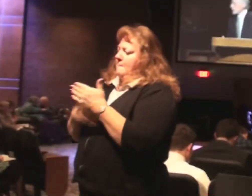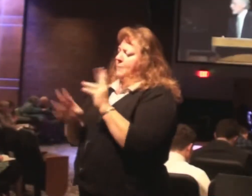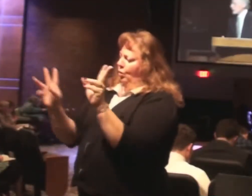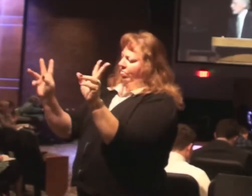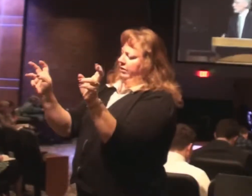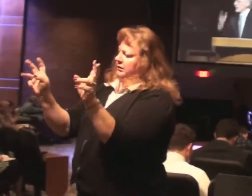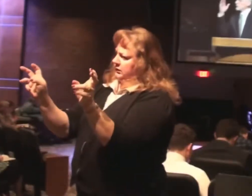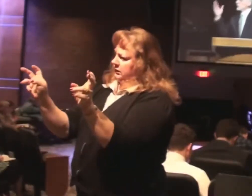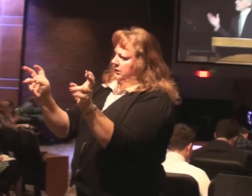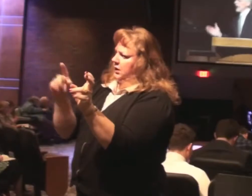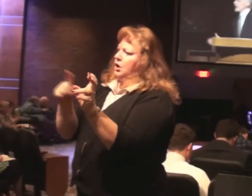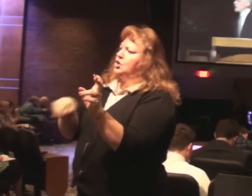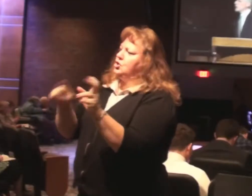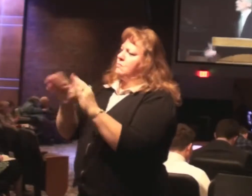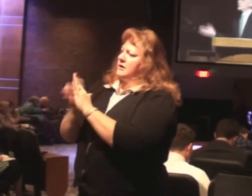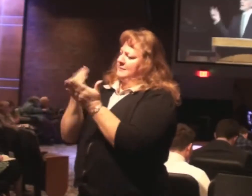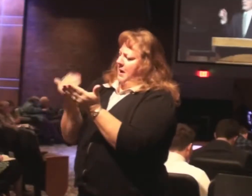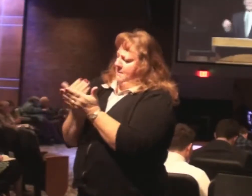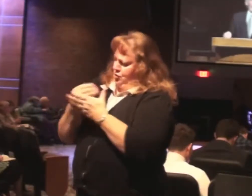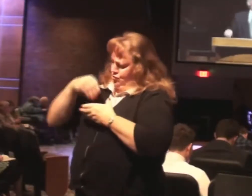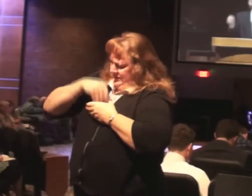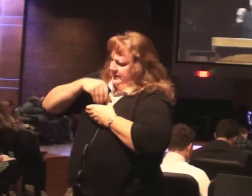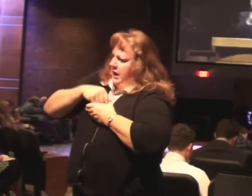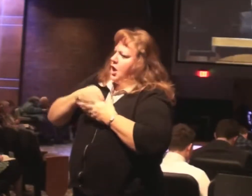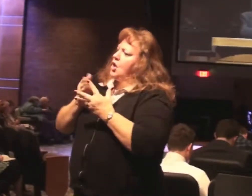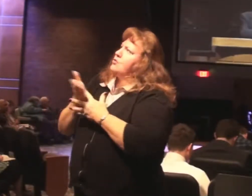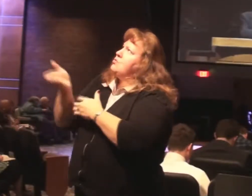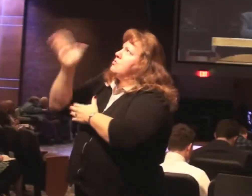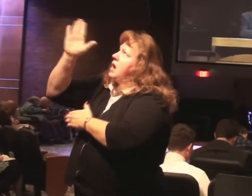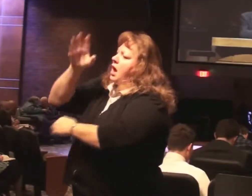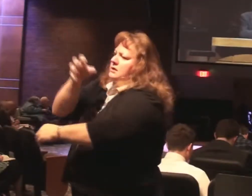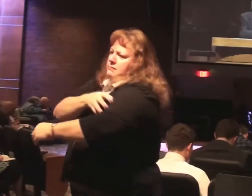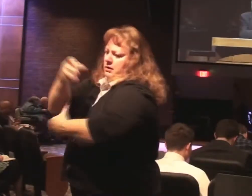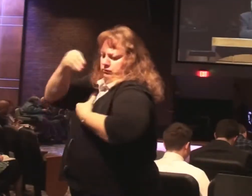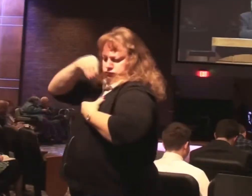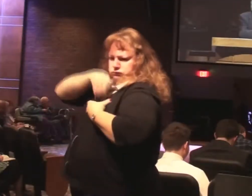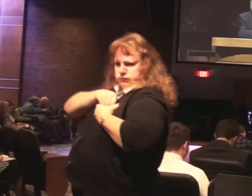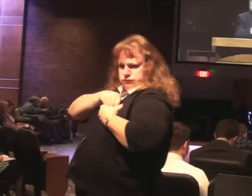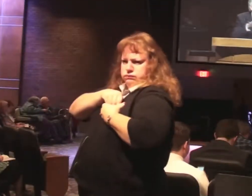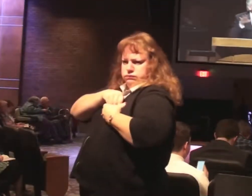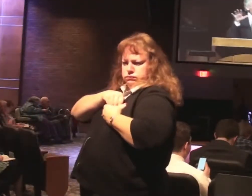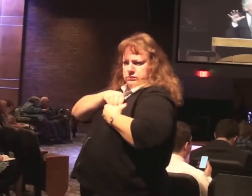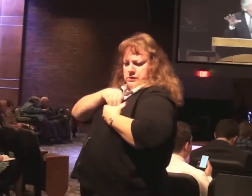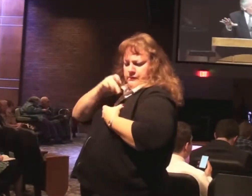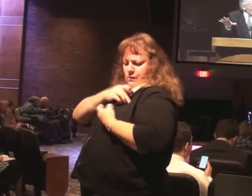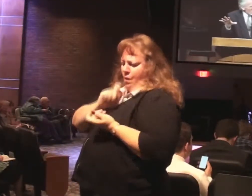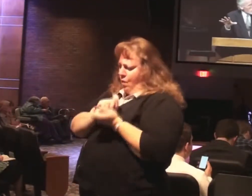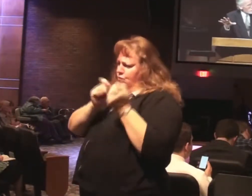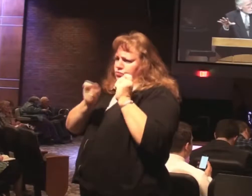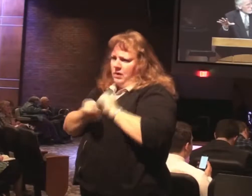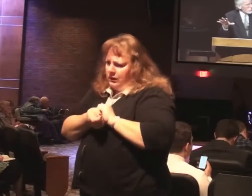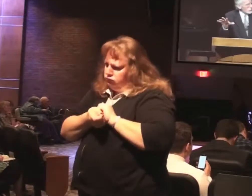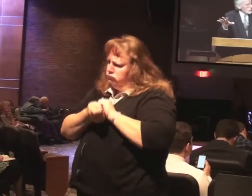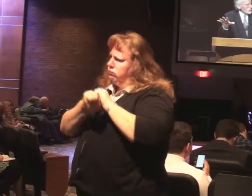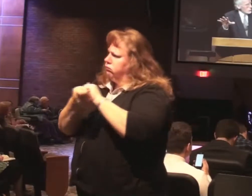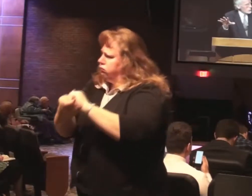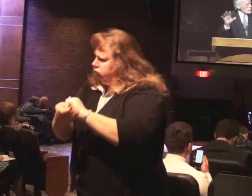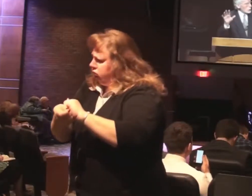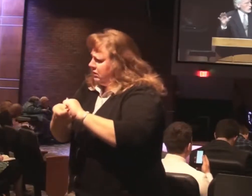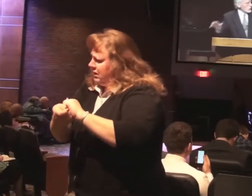You must be made new by the power of God if you are ever to enjoy the